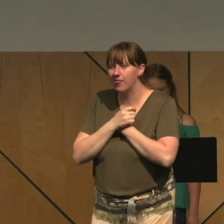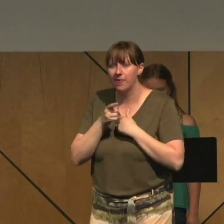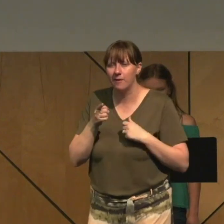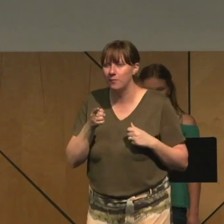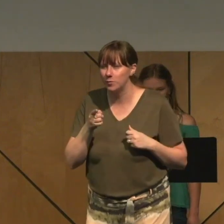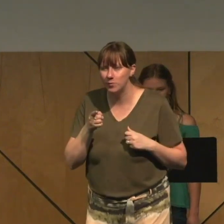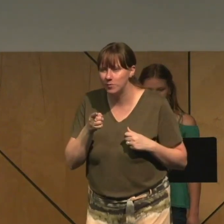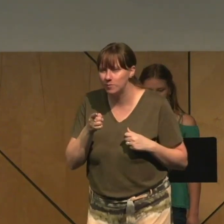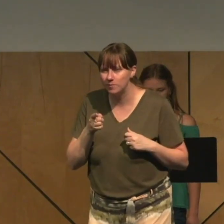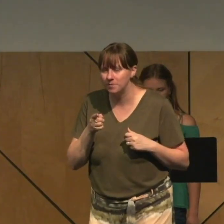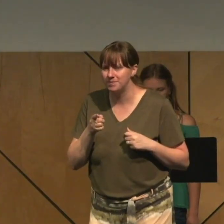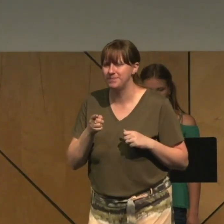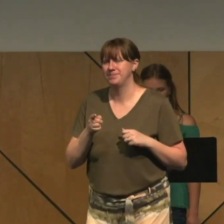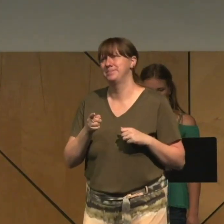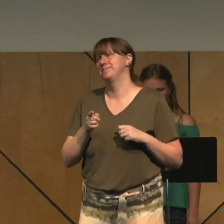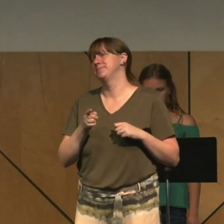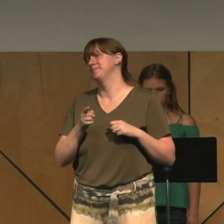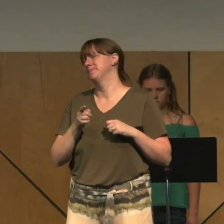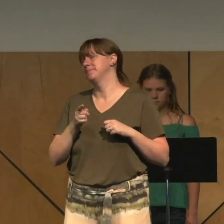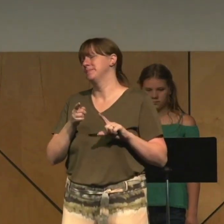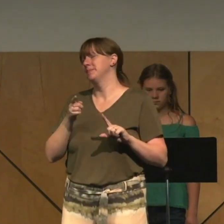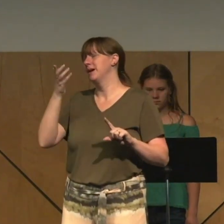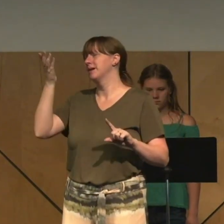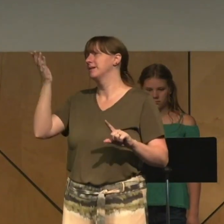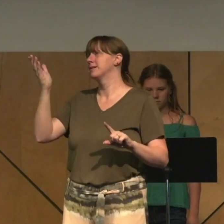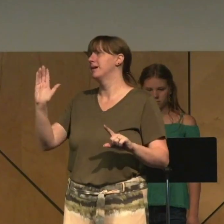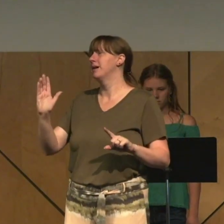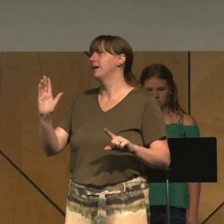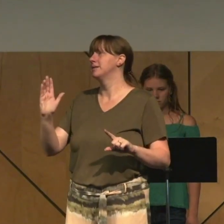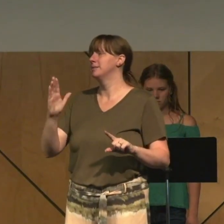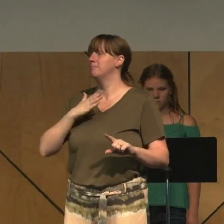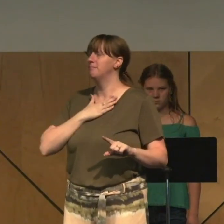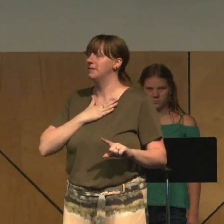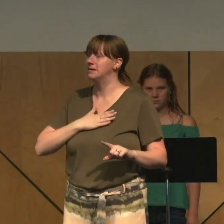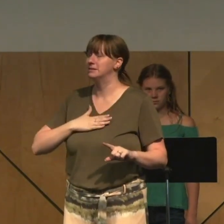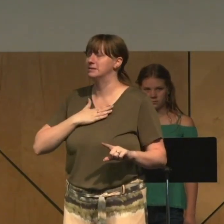Oh God, oh God, would you open their eyes to see the cross.